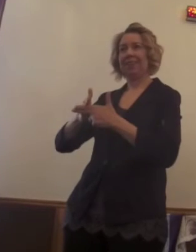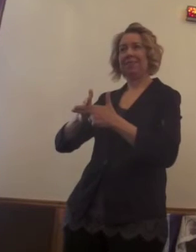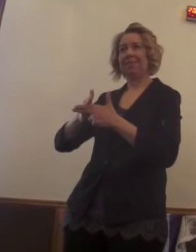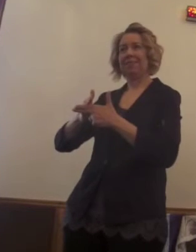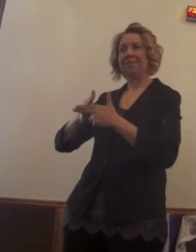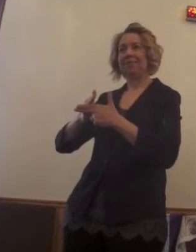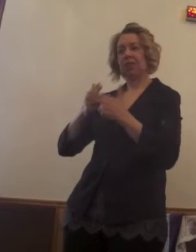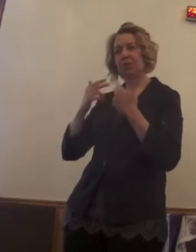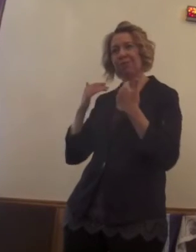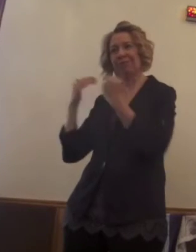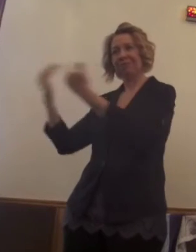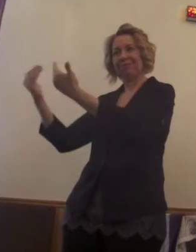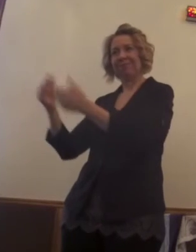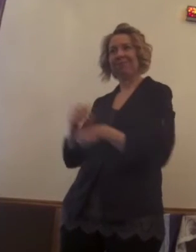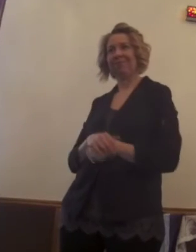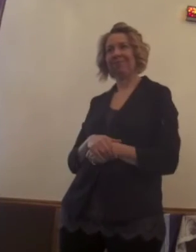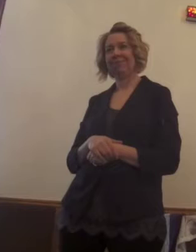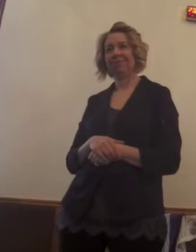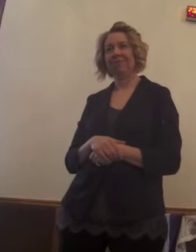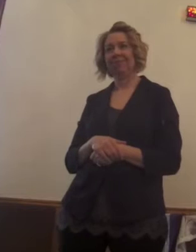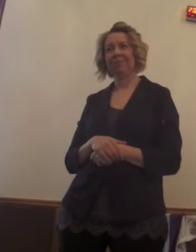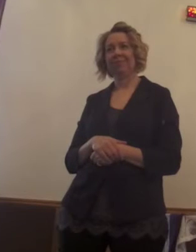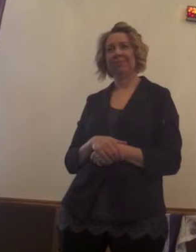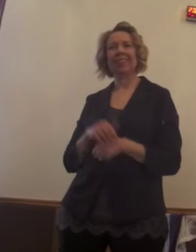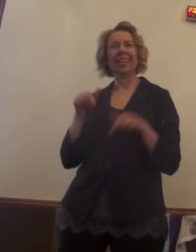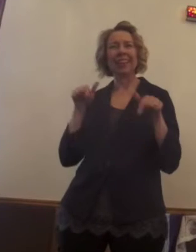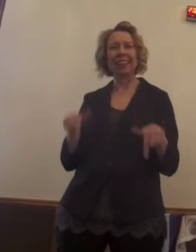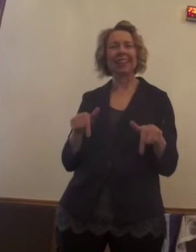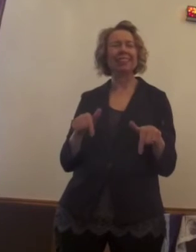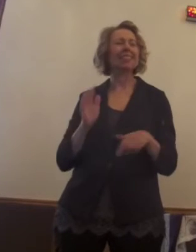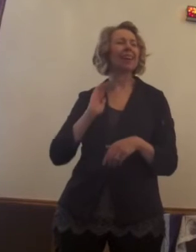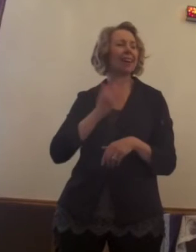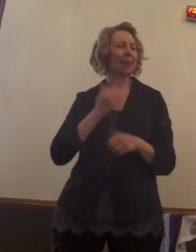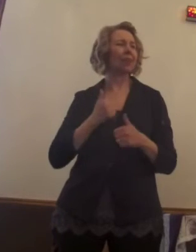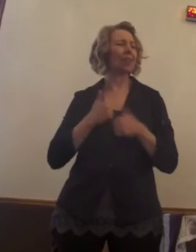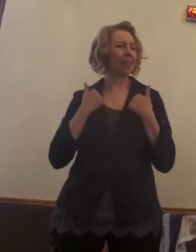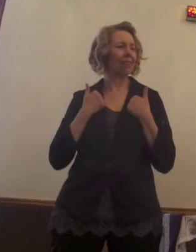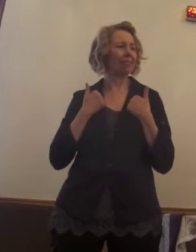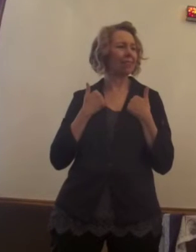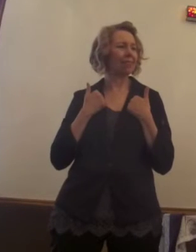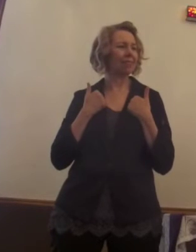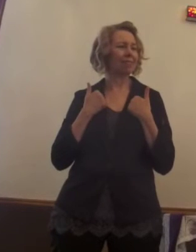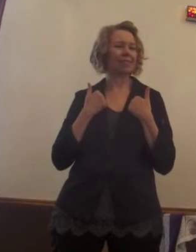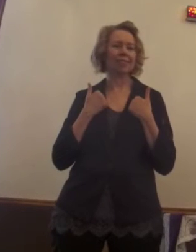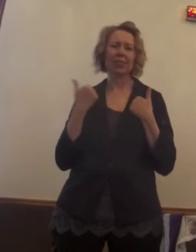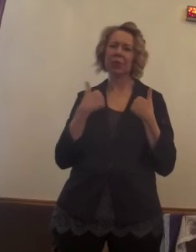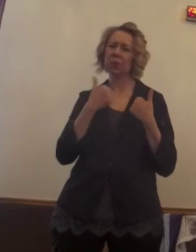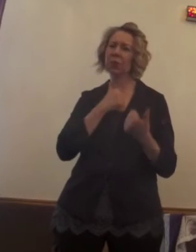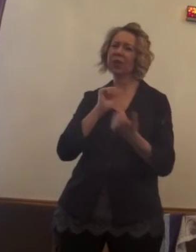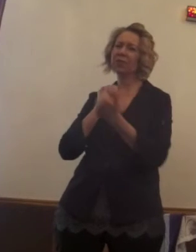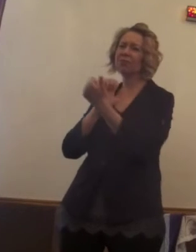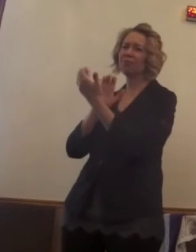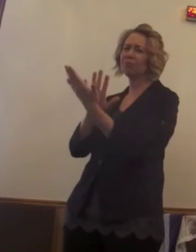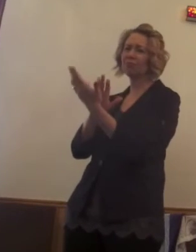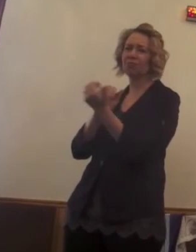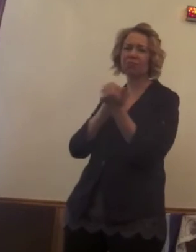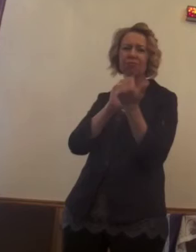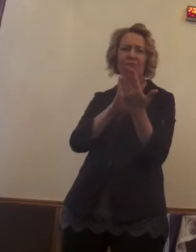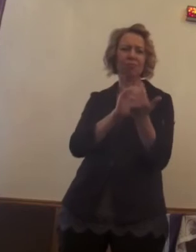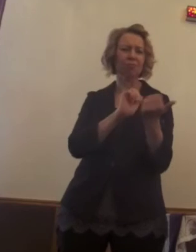and that it's our very own life and that we face God's world